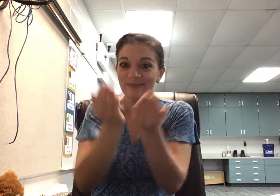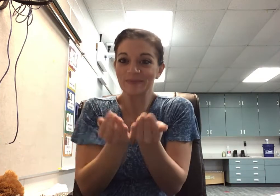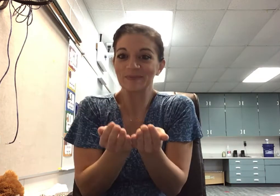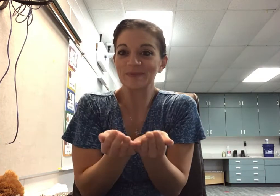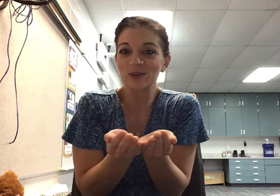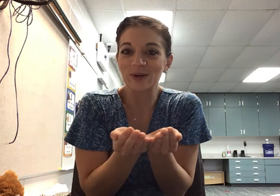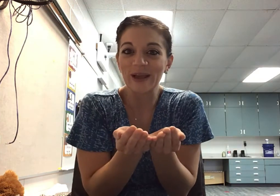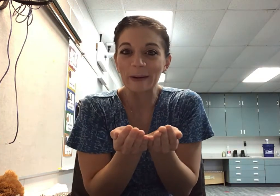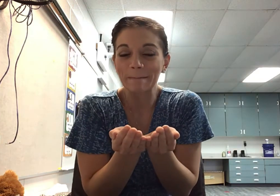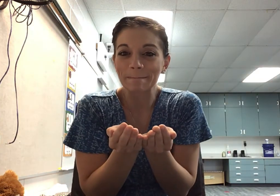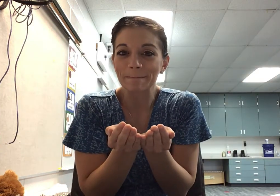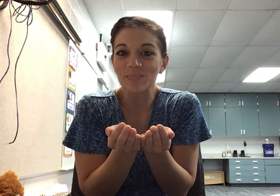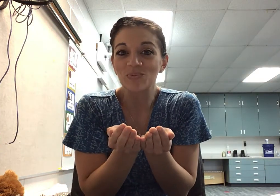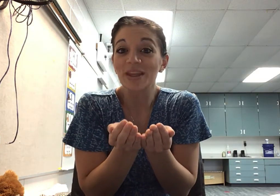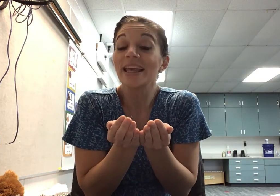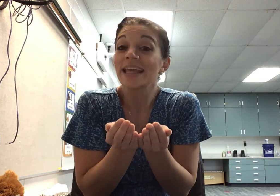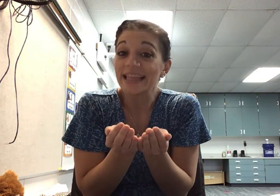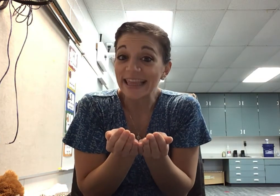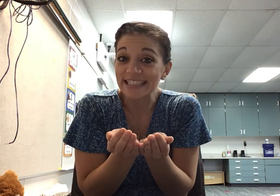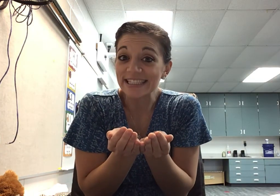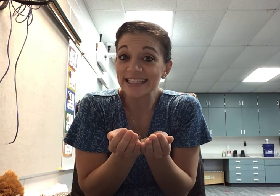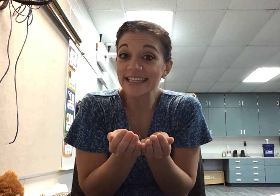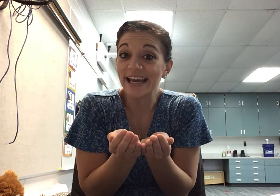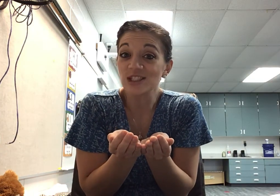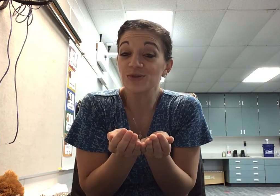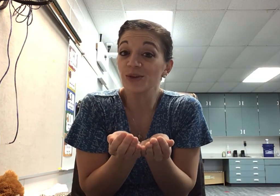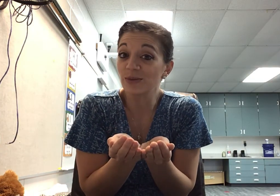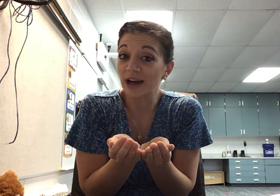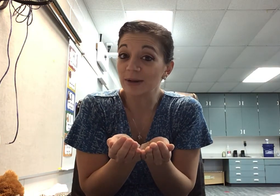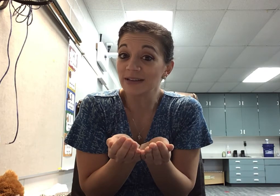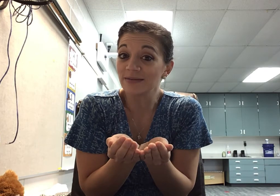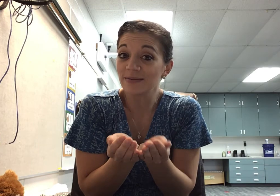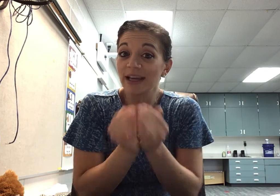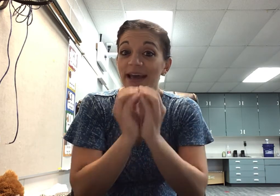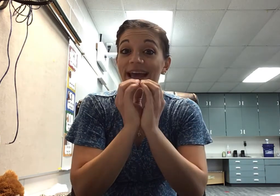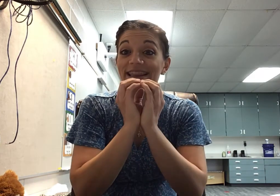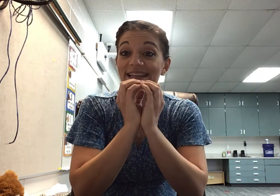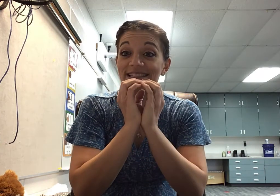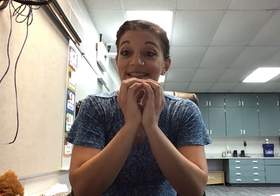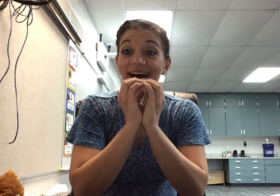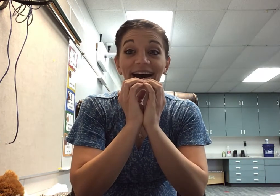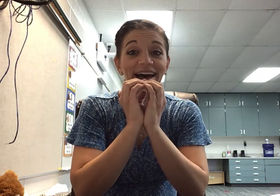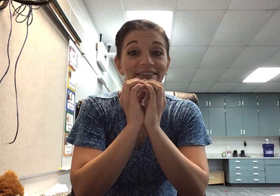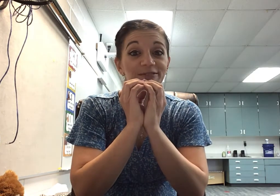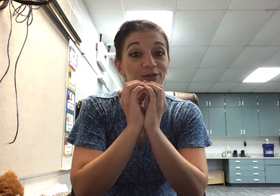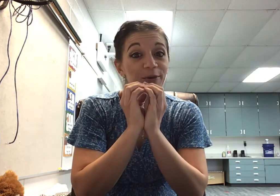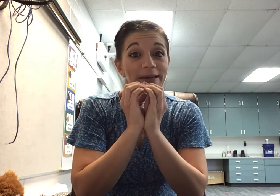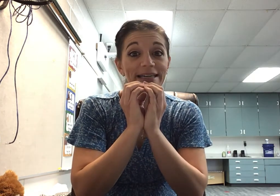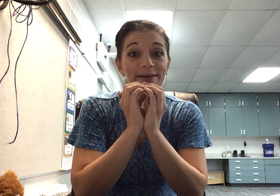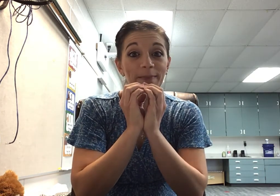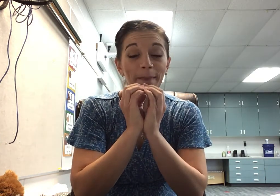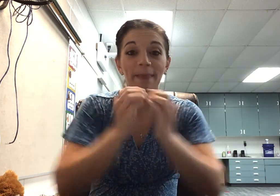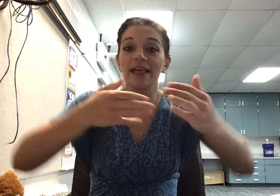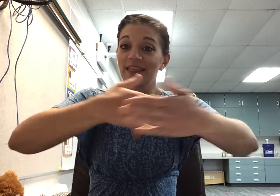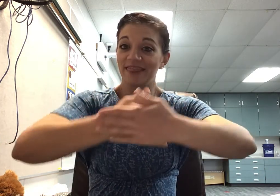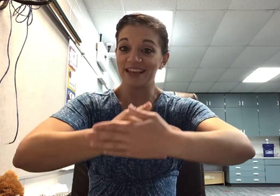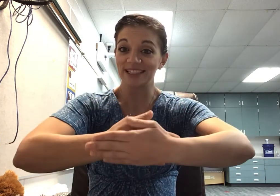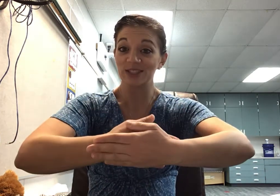Do it again. Do is a nest for robin. And this is a hive for bee. This is a